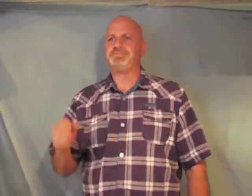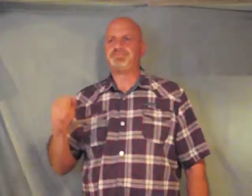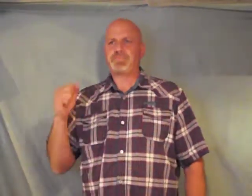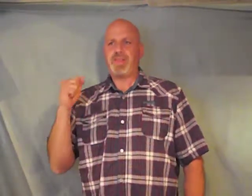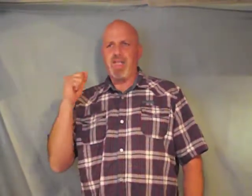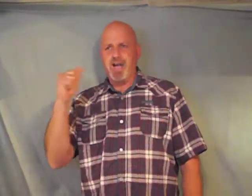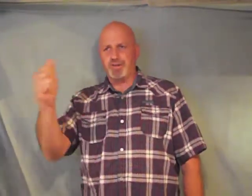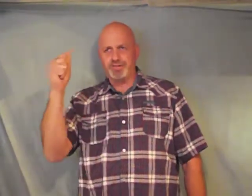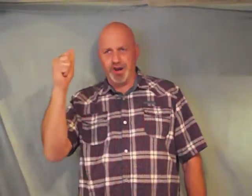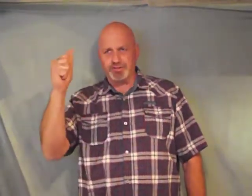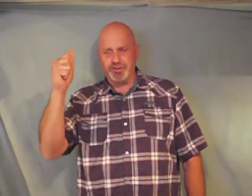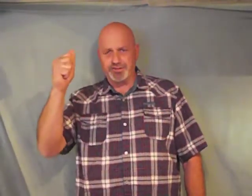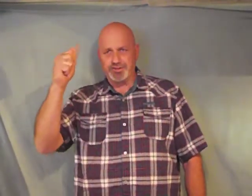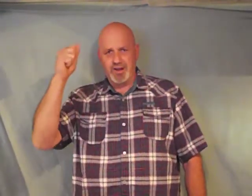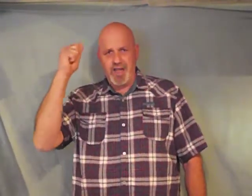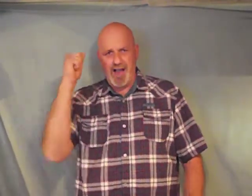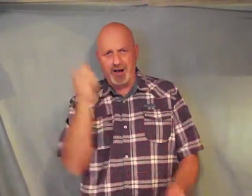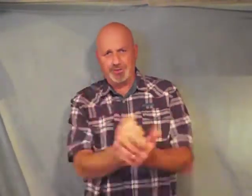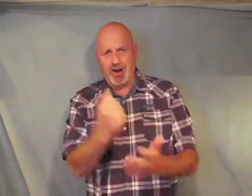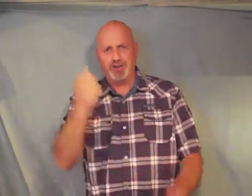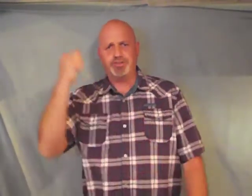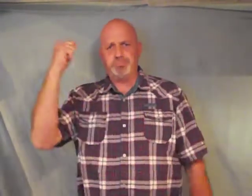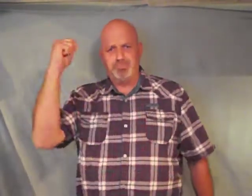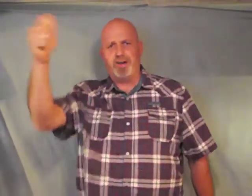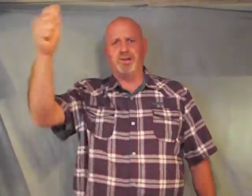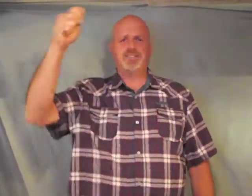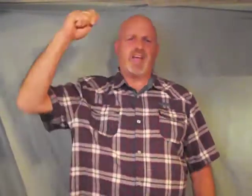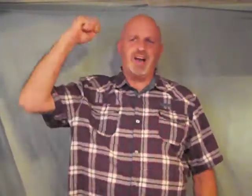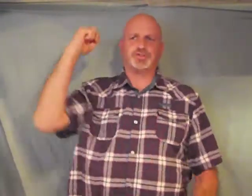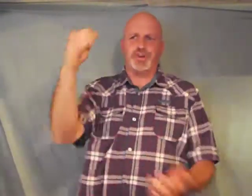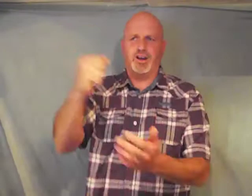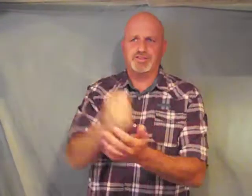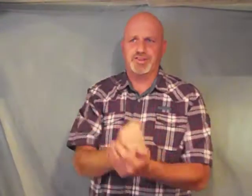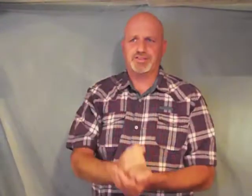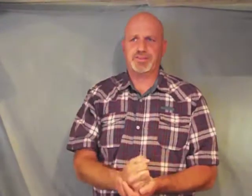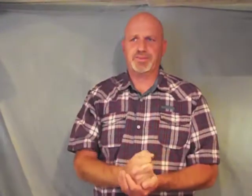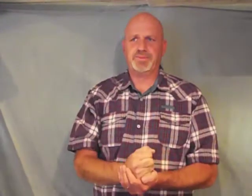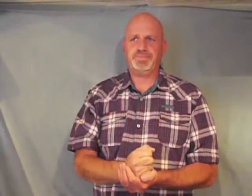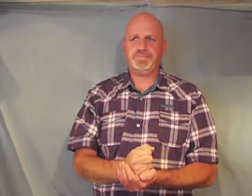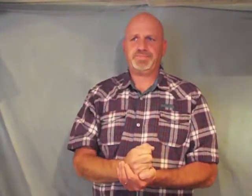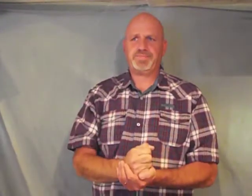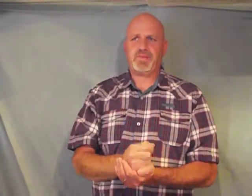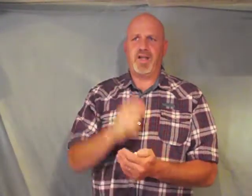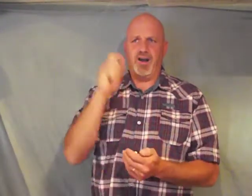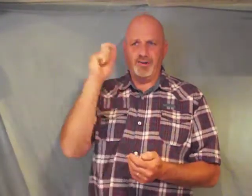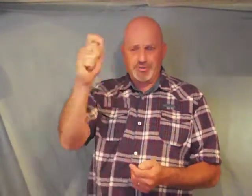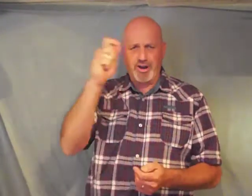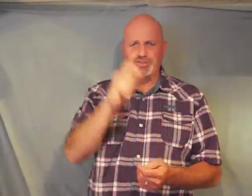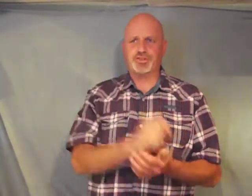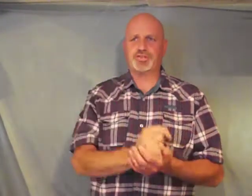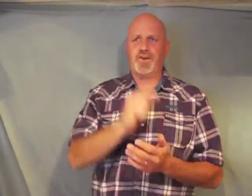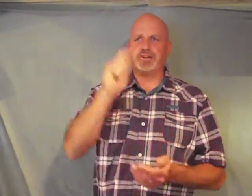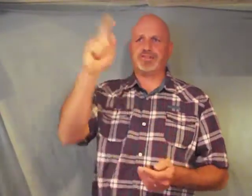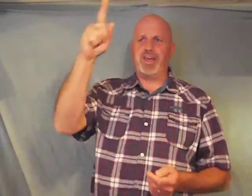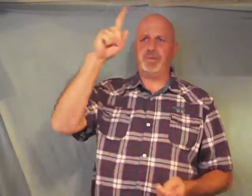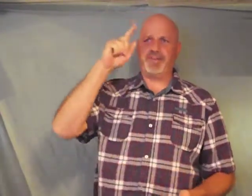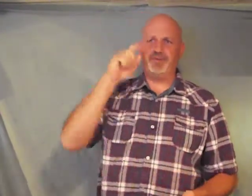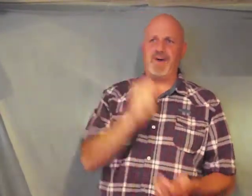our churches our church buildings our churches our churches 1st Timothy 5